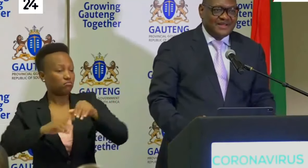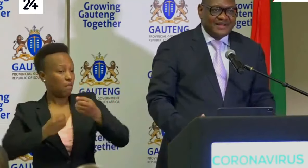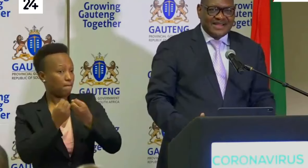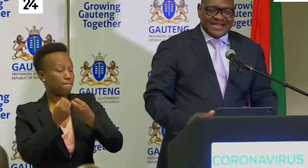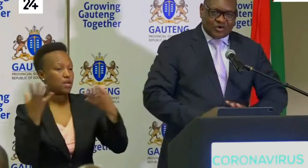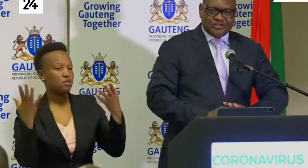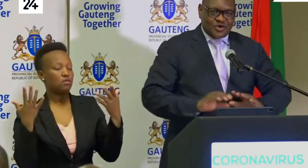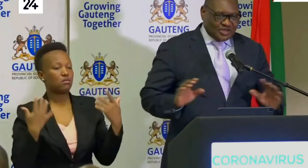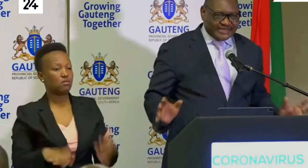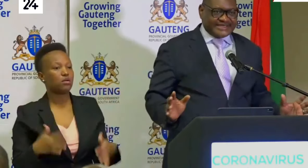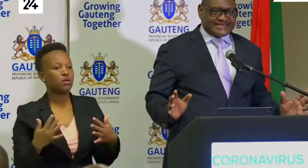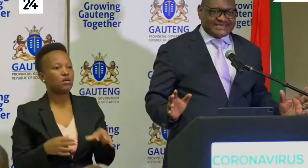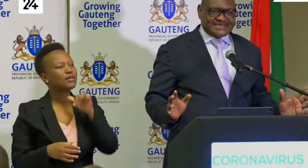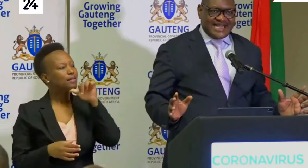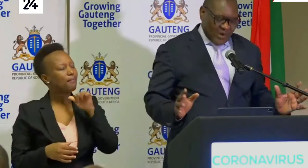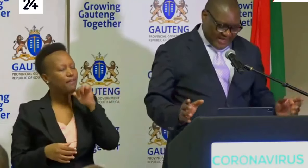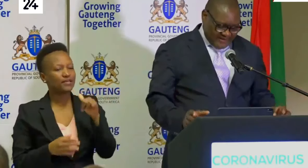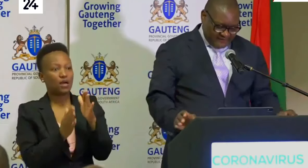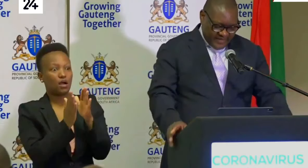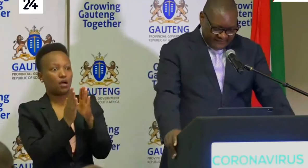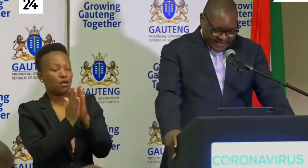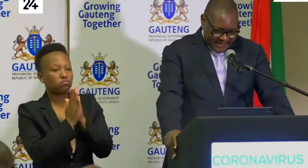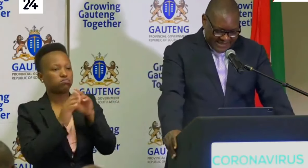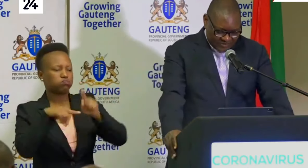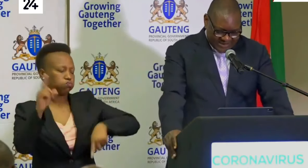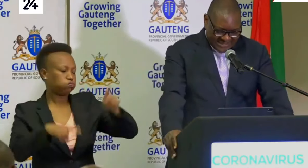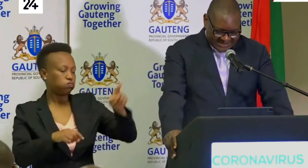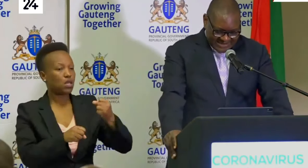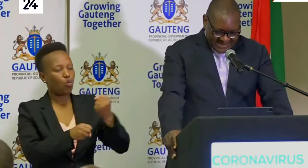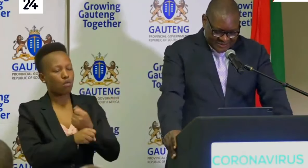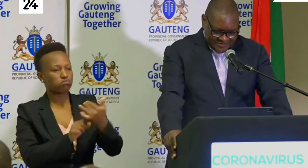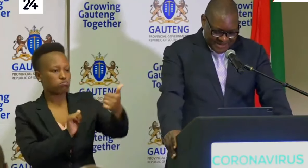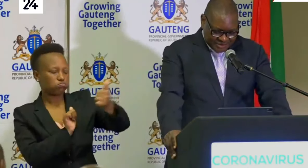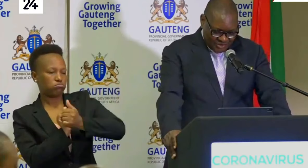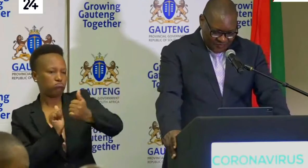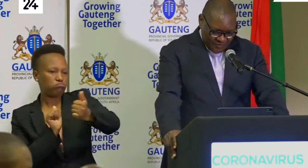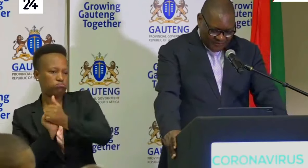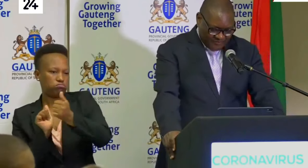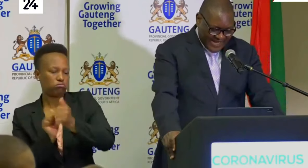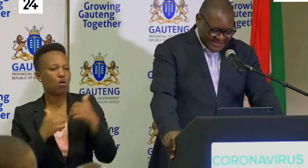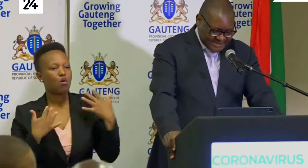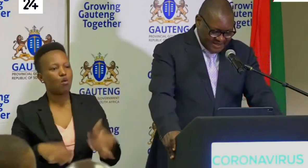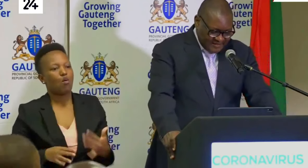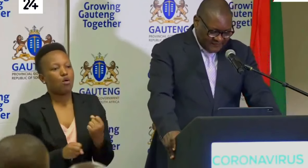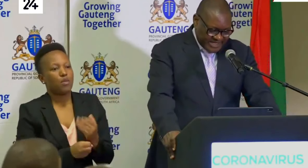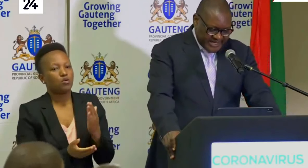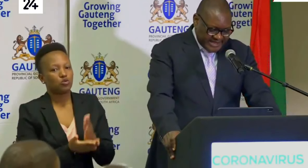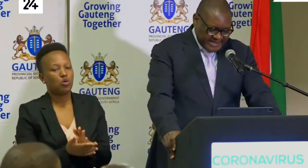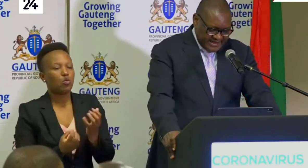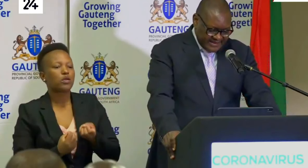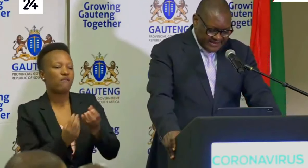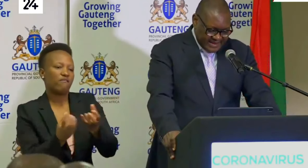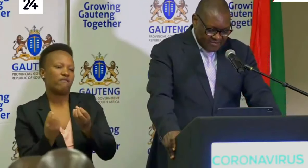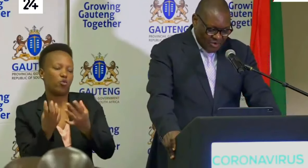them across all religions are working very, very hard with us to make sure we provide for the